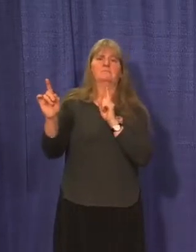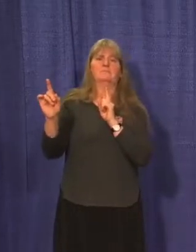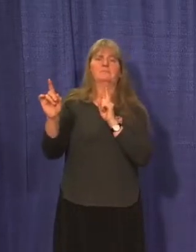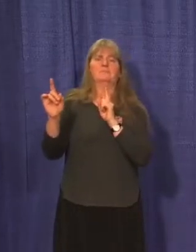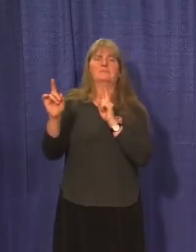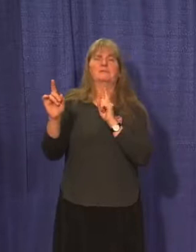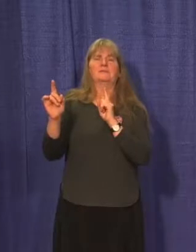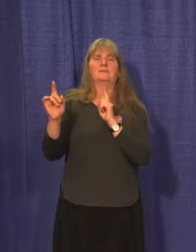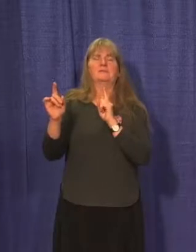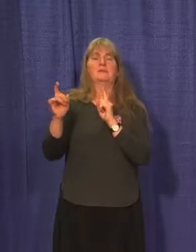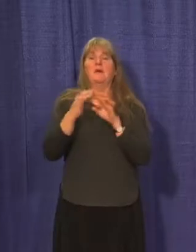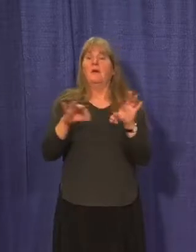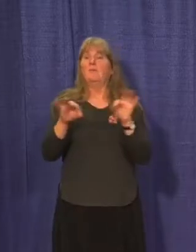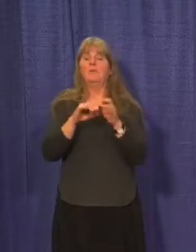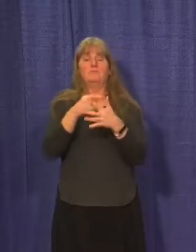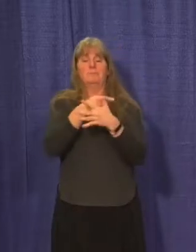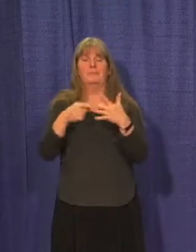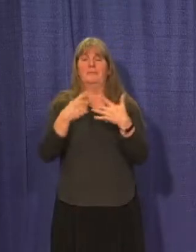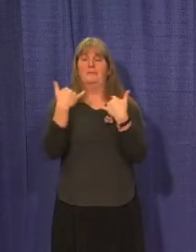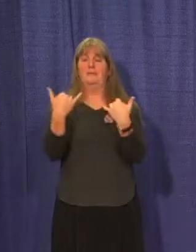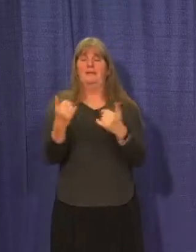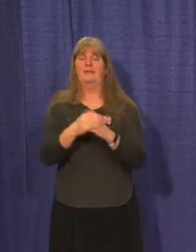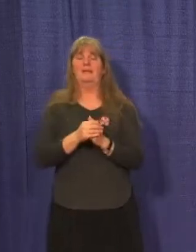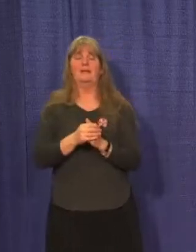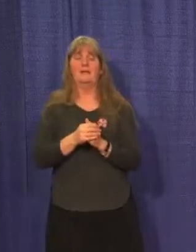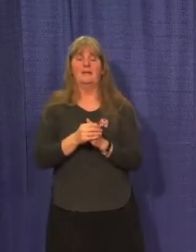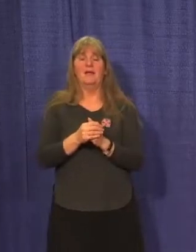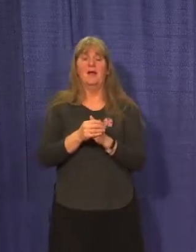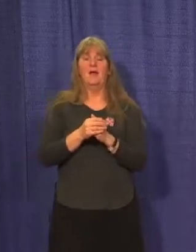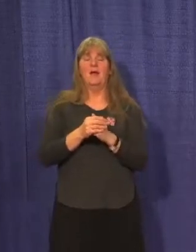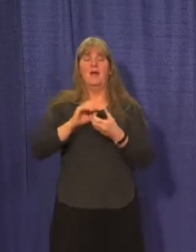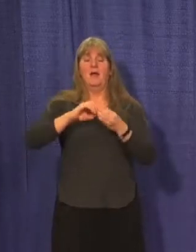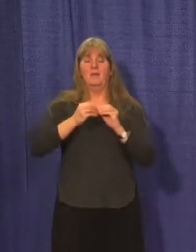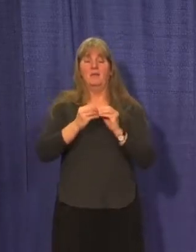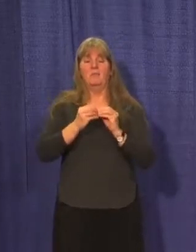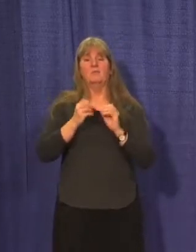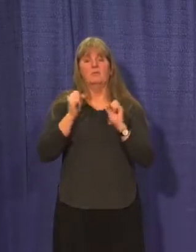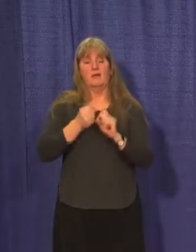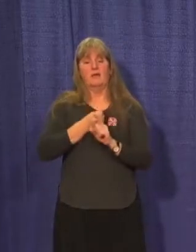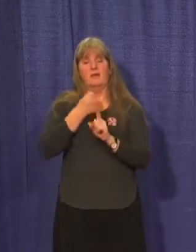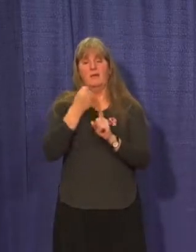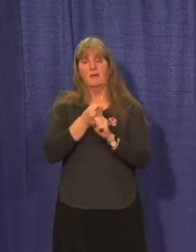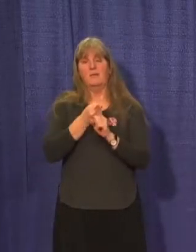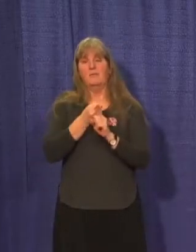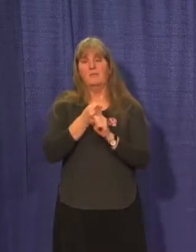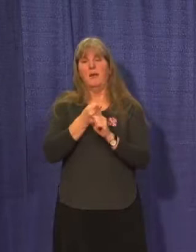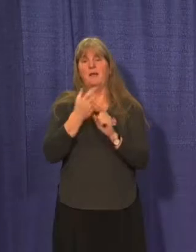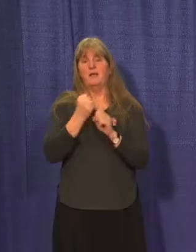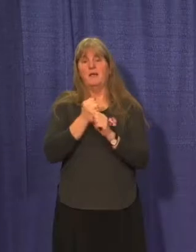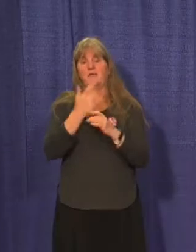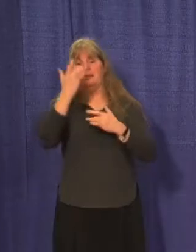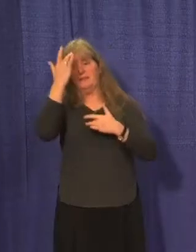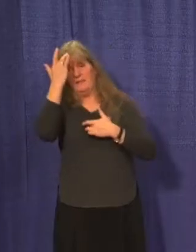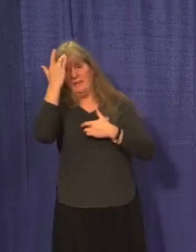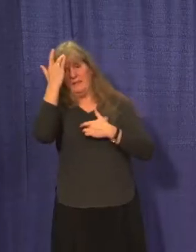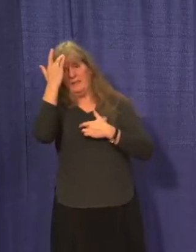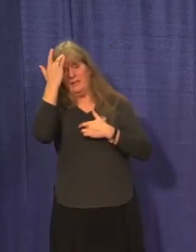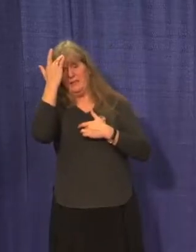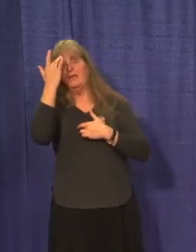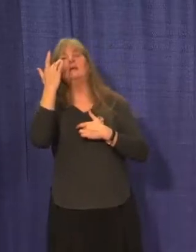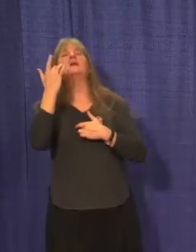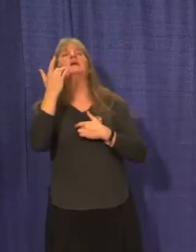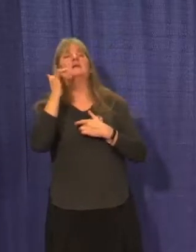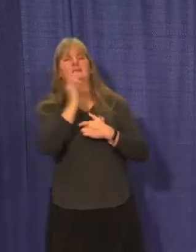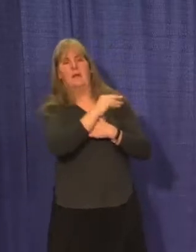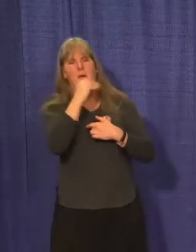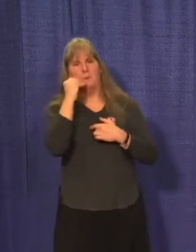So, key points from today. Our own data shows us the effects of working or mixing when sick. So, please stay home